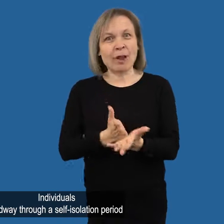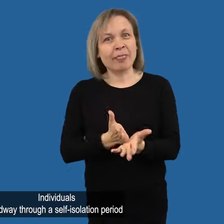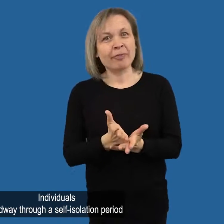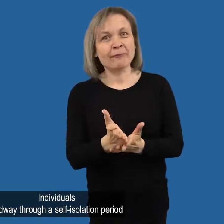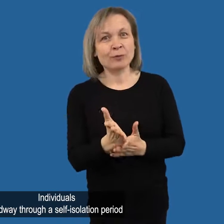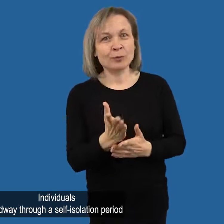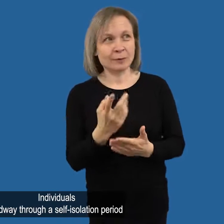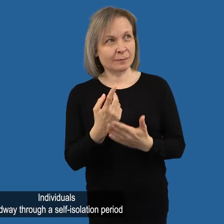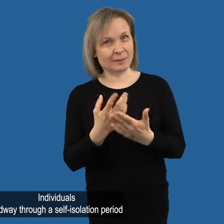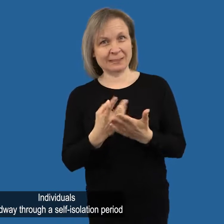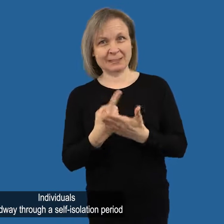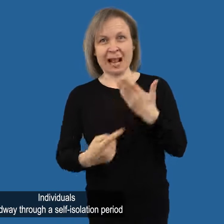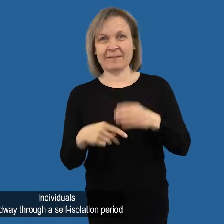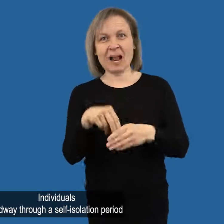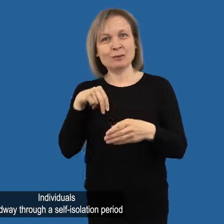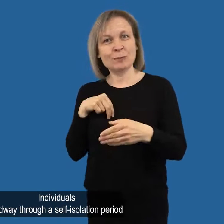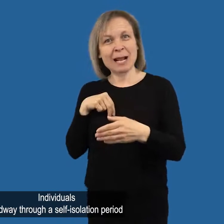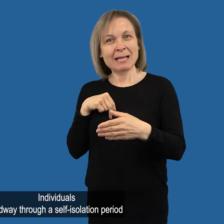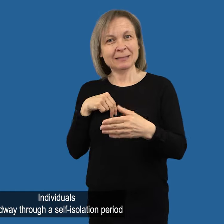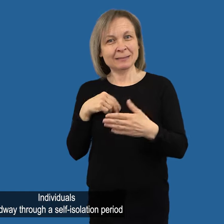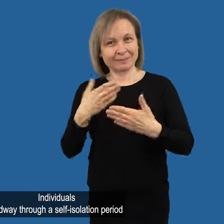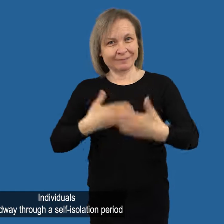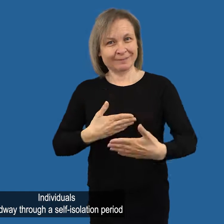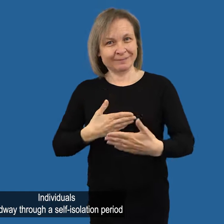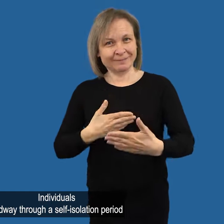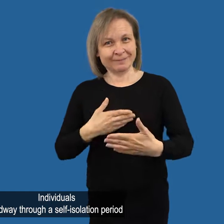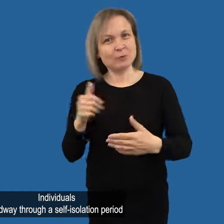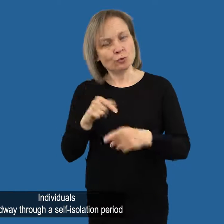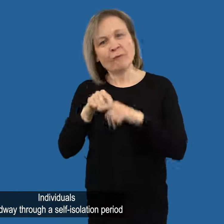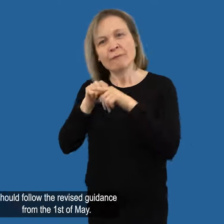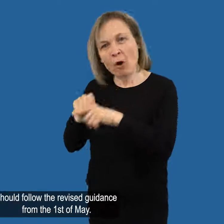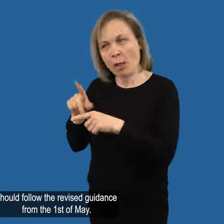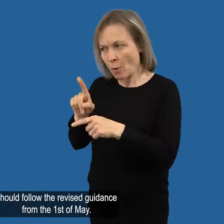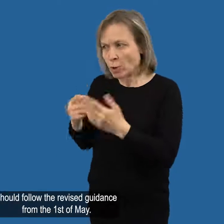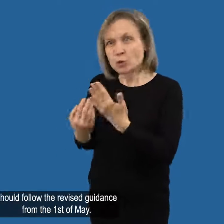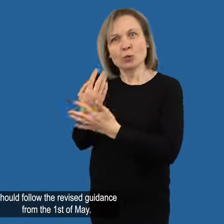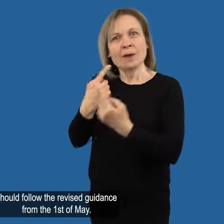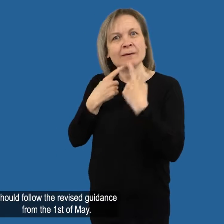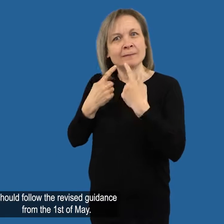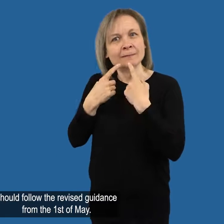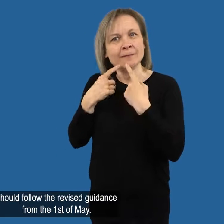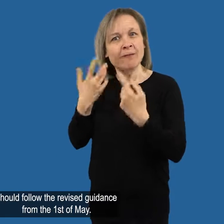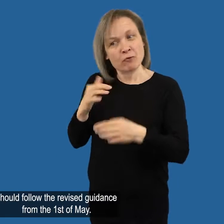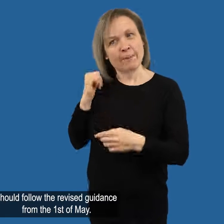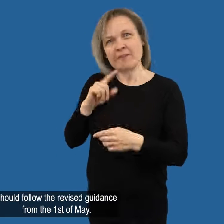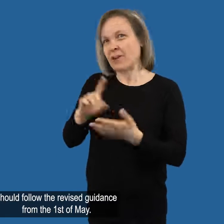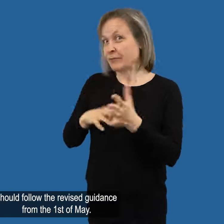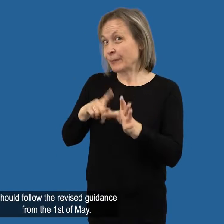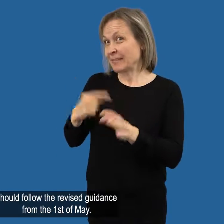Individuals midway through a self-isolation period should follow the revised guidance from the 1st of May.